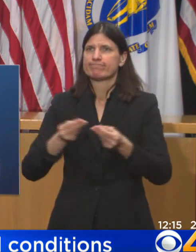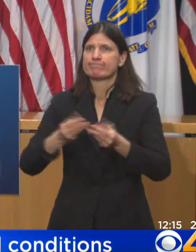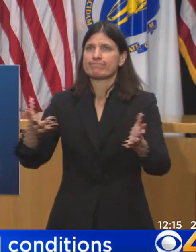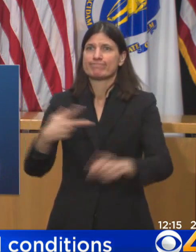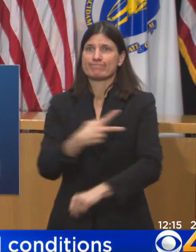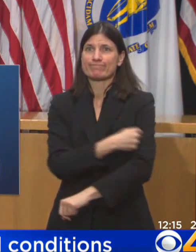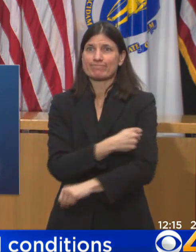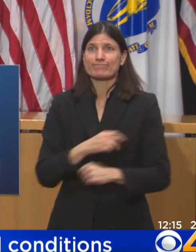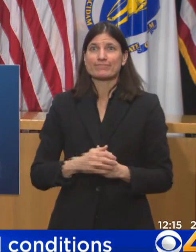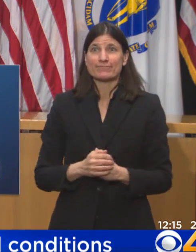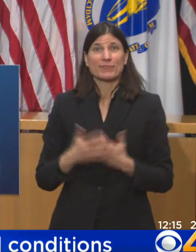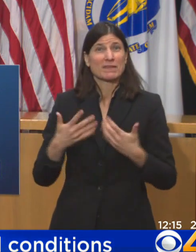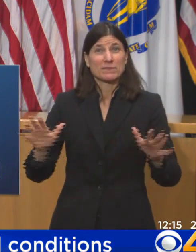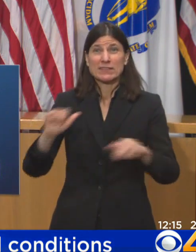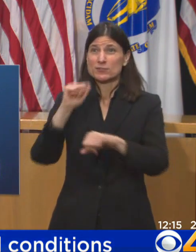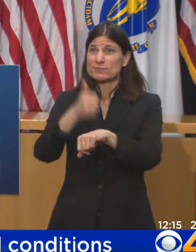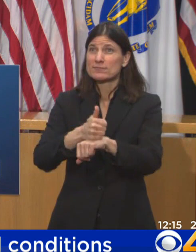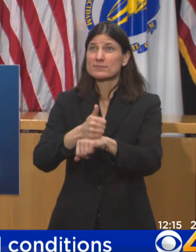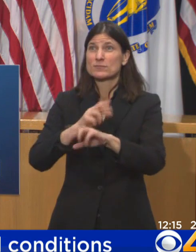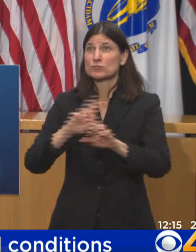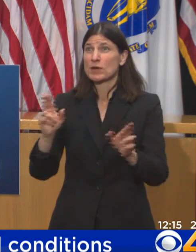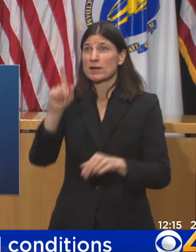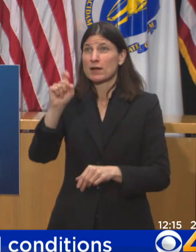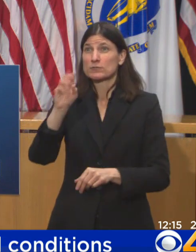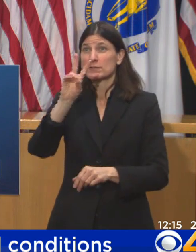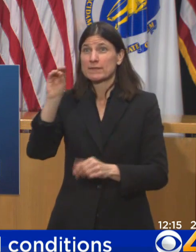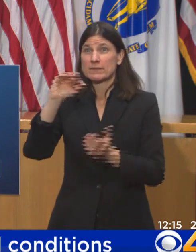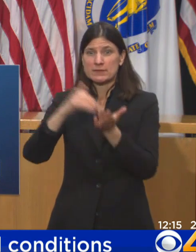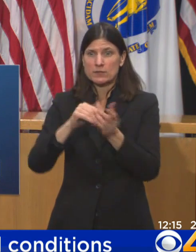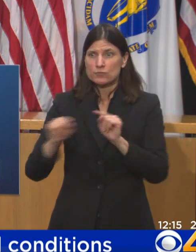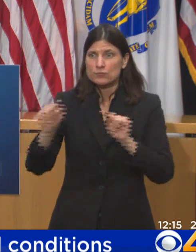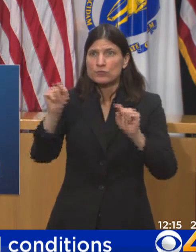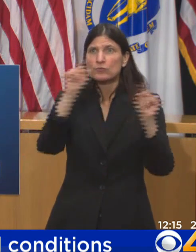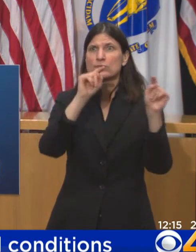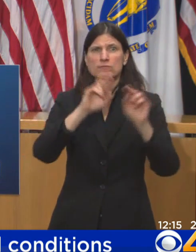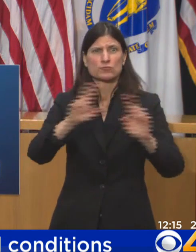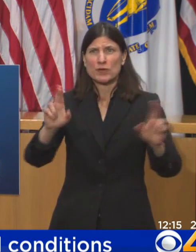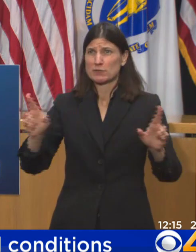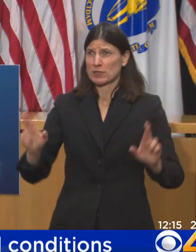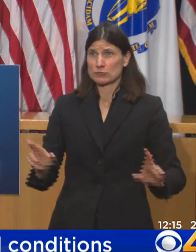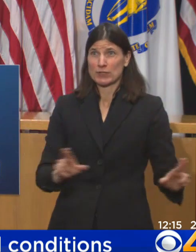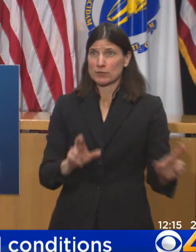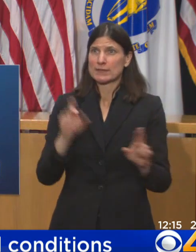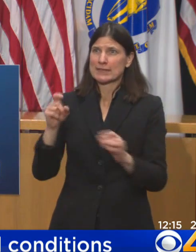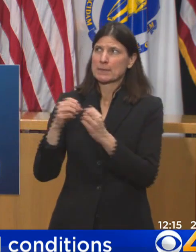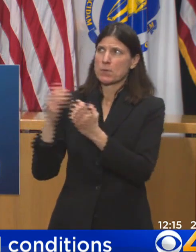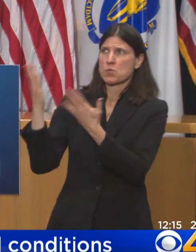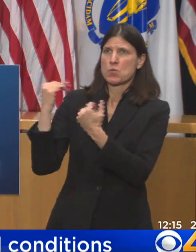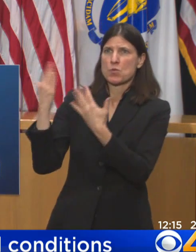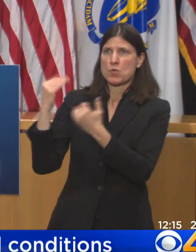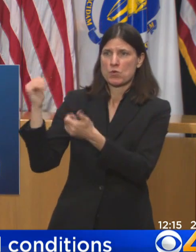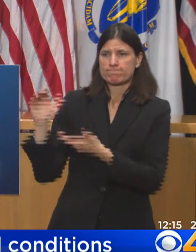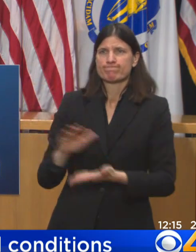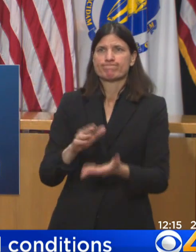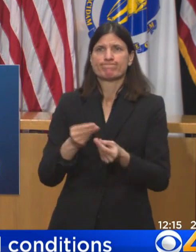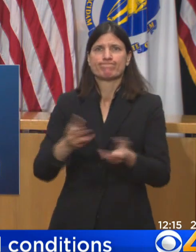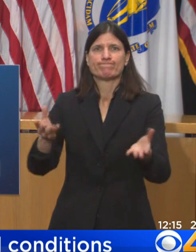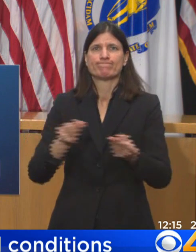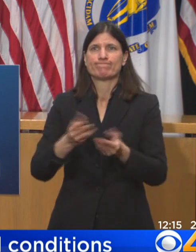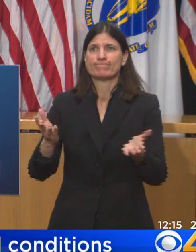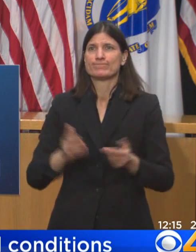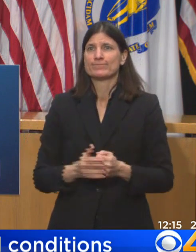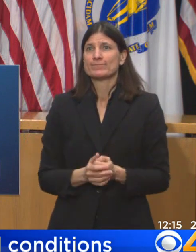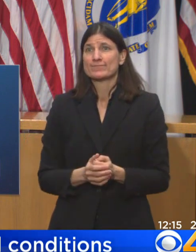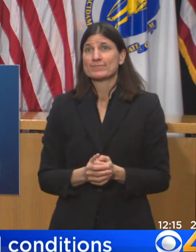know so that they can take advantage of that. But until then, we have to ask everybody to be